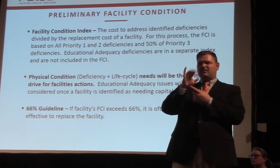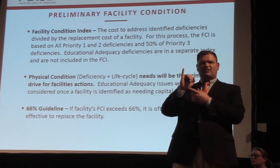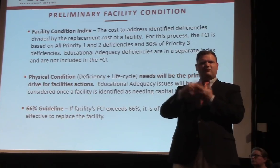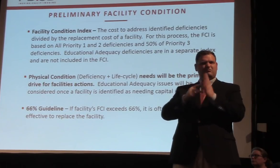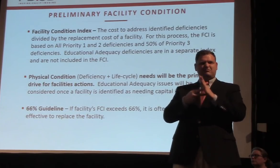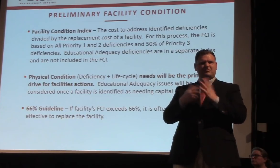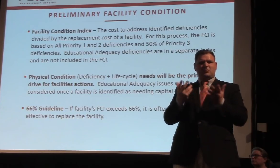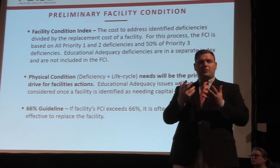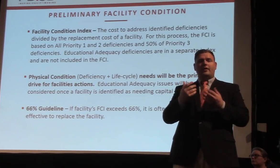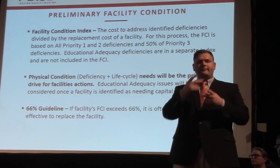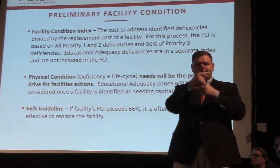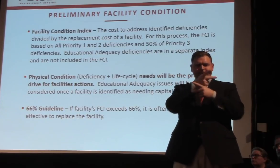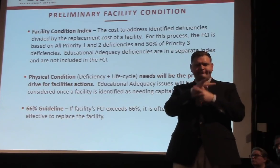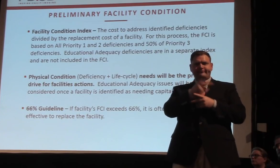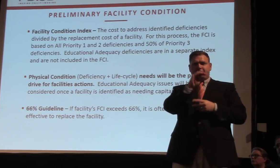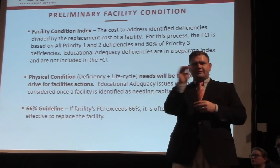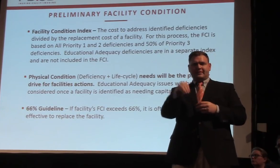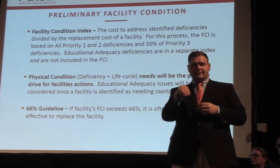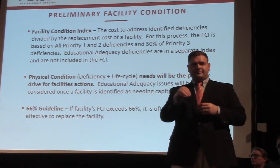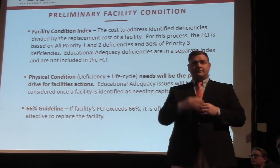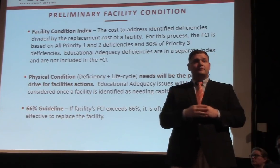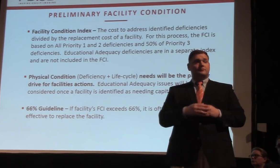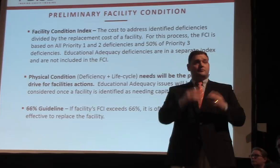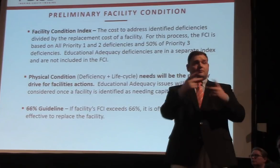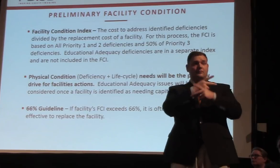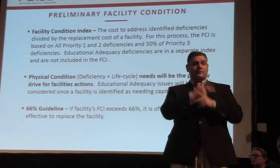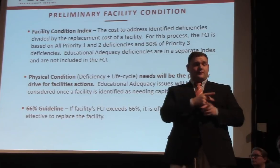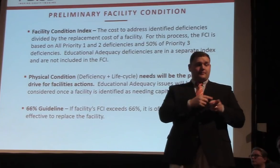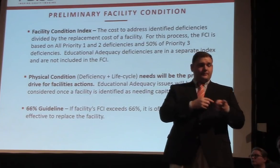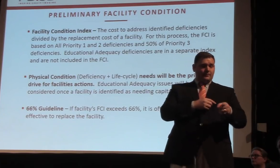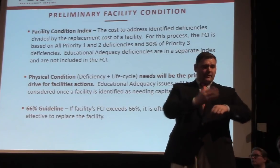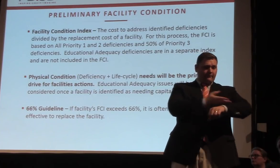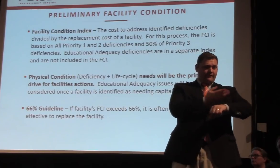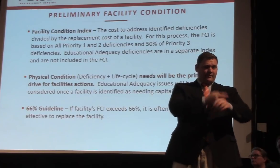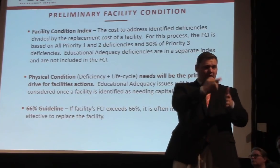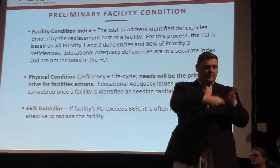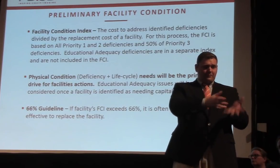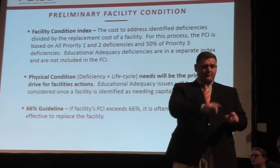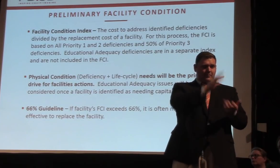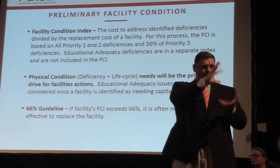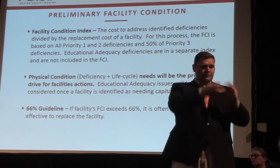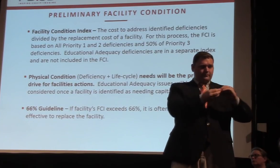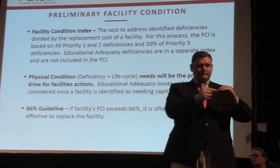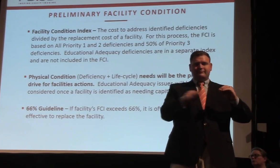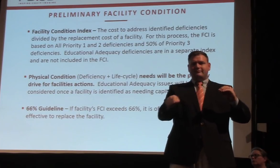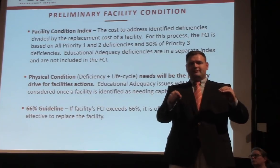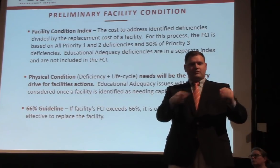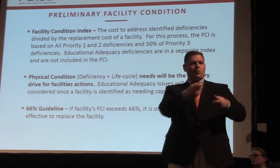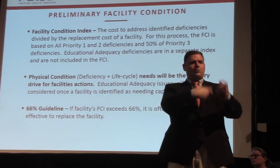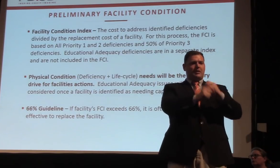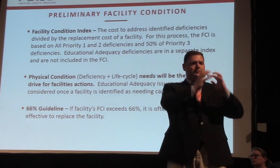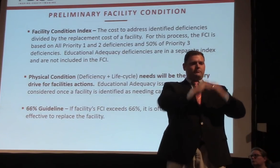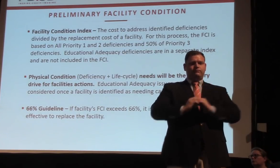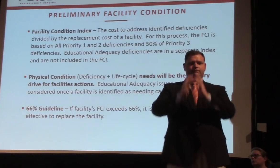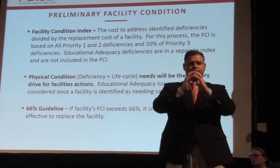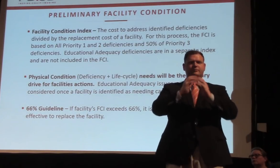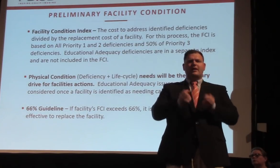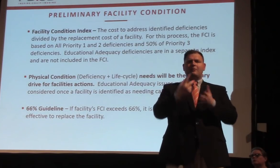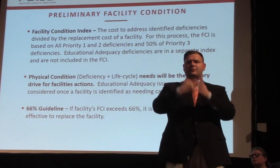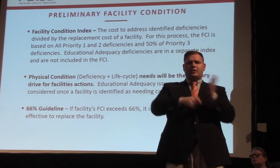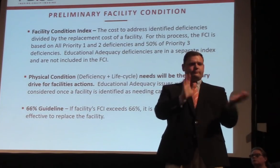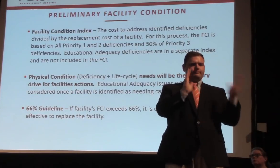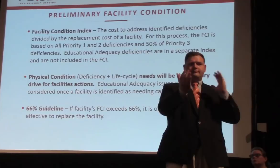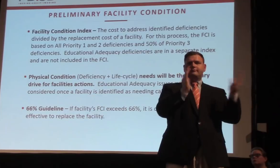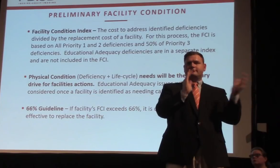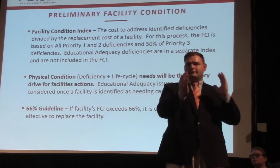the repair cost of a facility versus the replacement cost of a facility. And so if you've got a facility that would cost, you know, $100 million